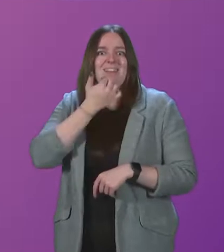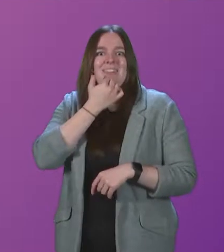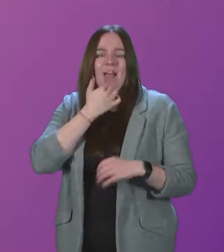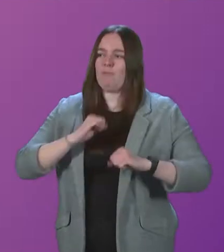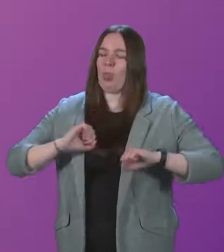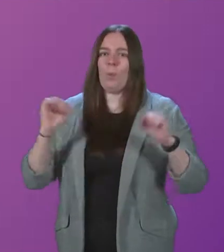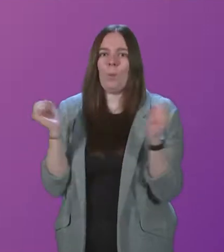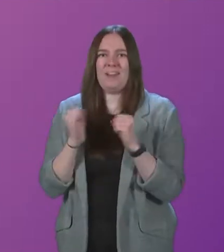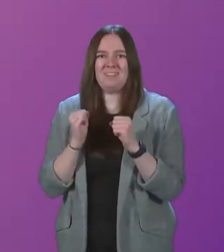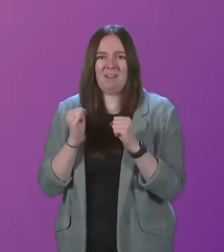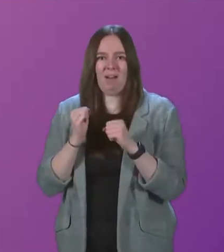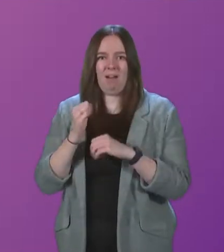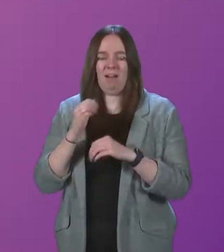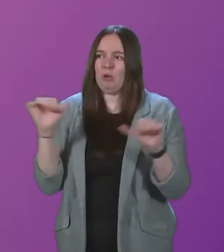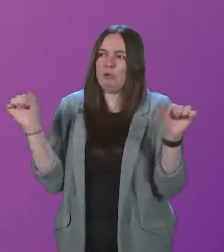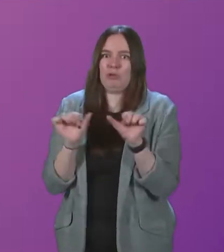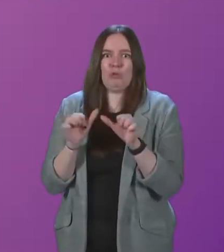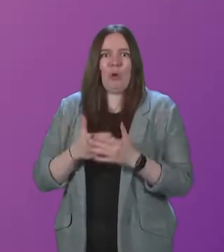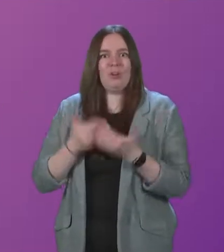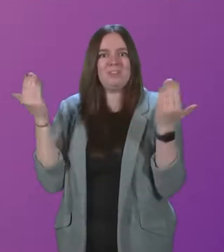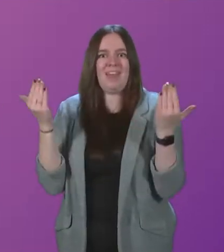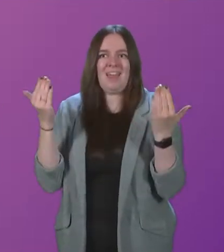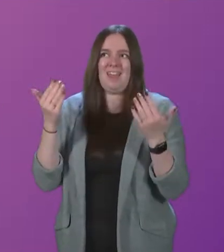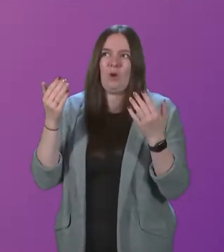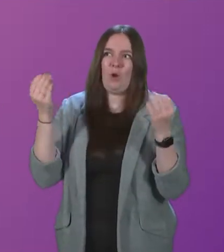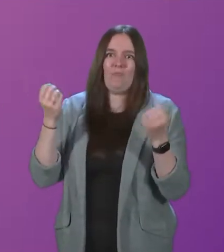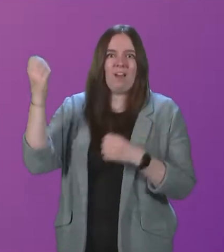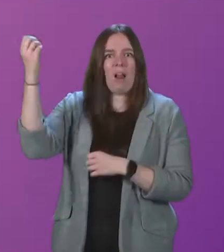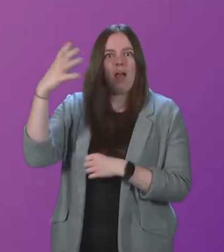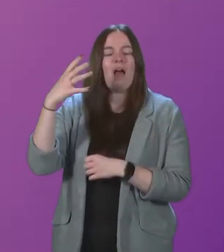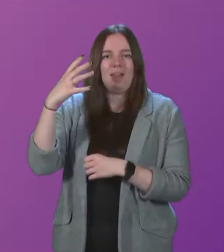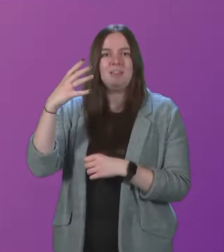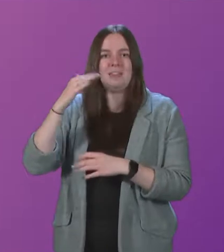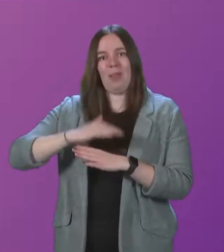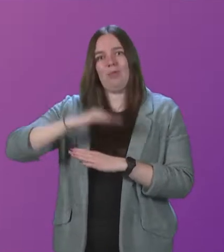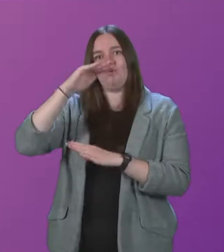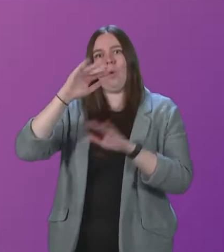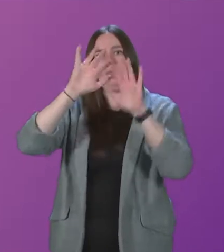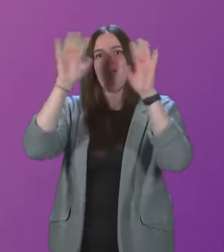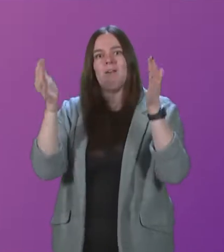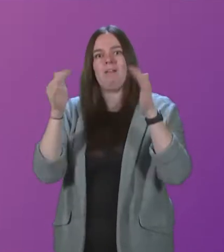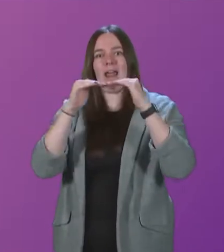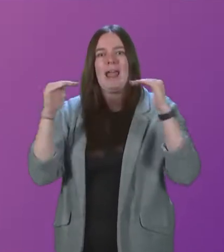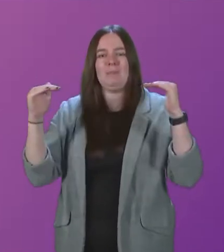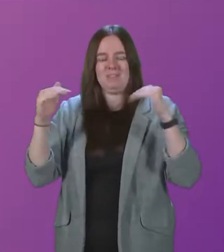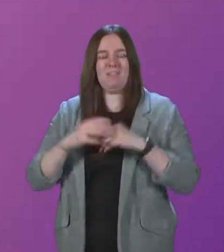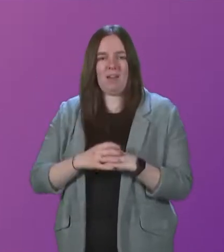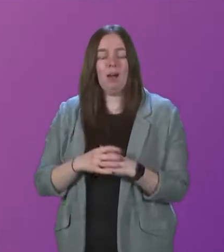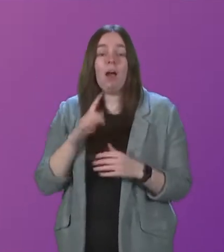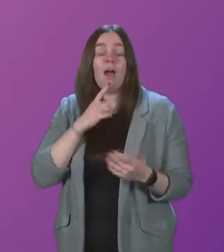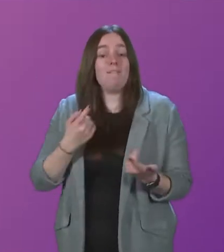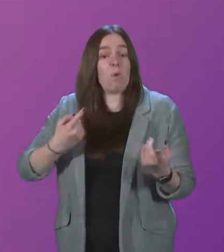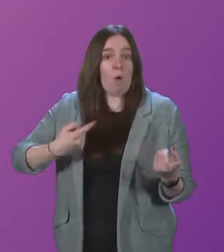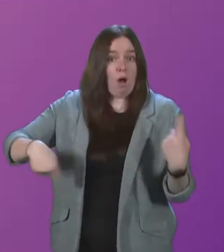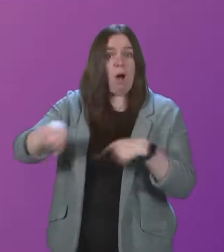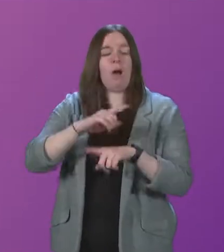winter solstice. It is the shortest day of daylight we have here in the Northern Hemisphere, and for us, it is